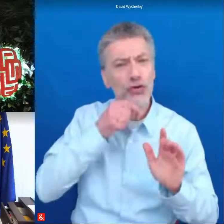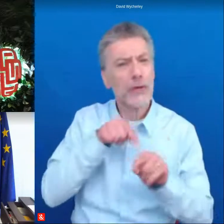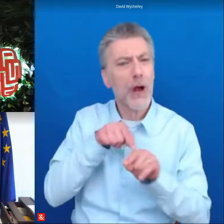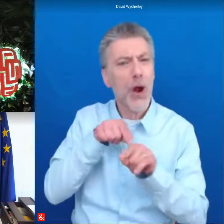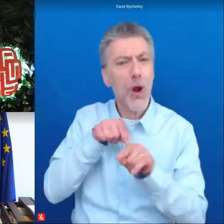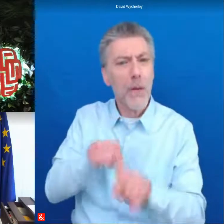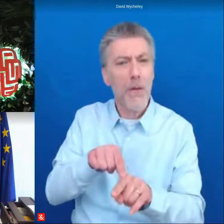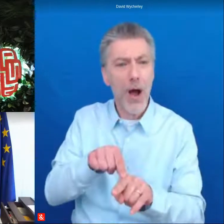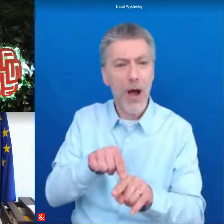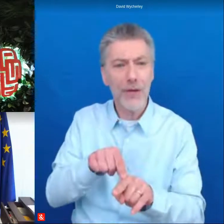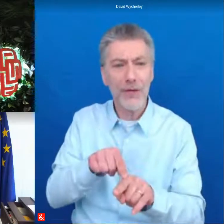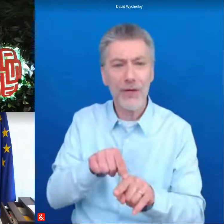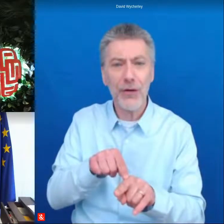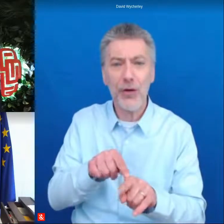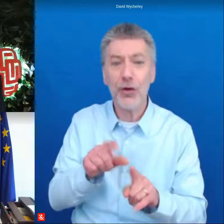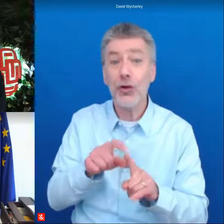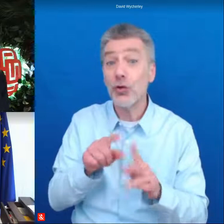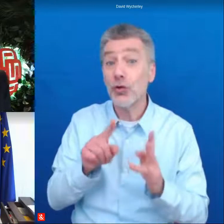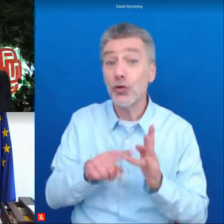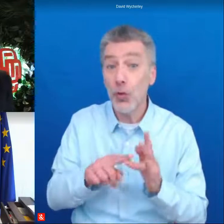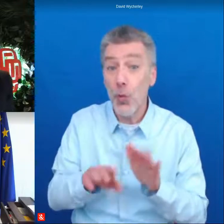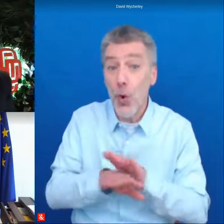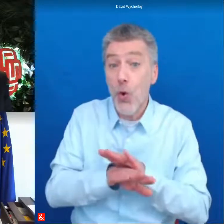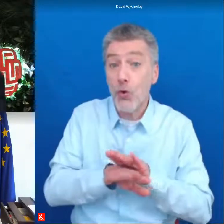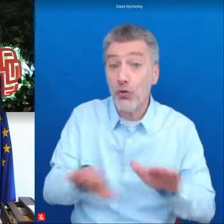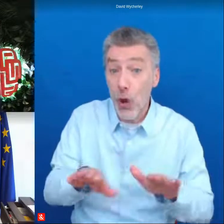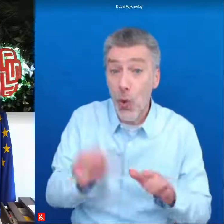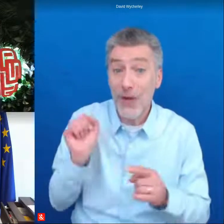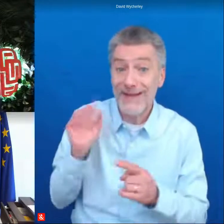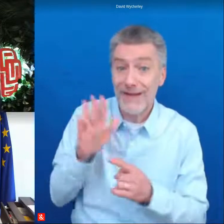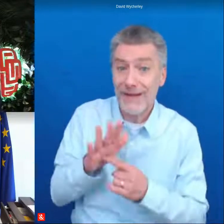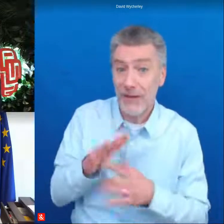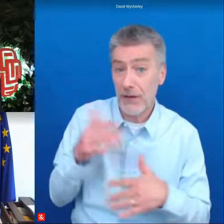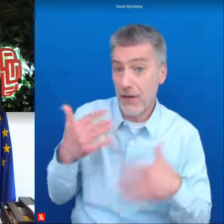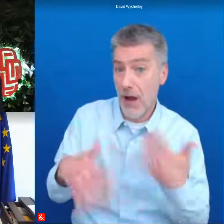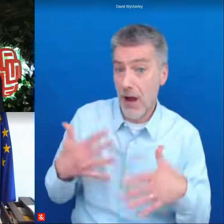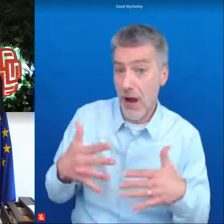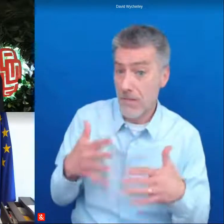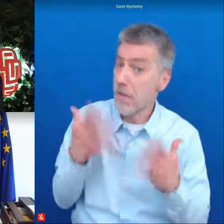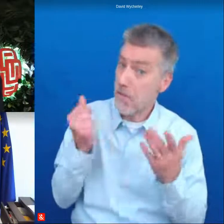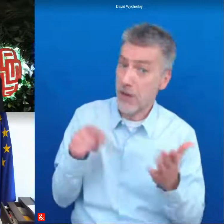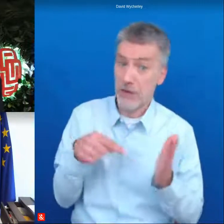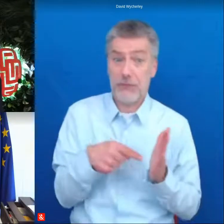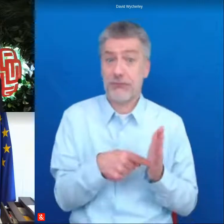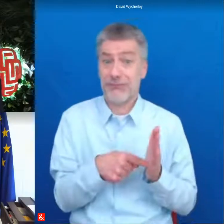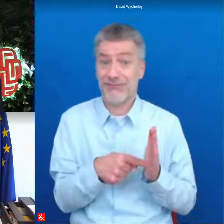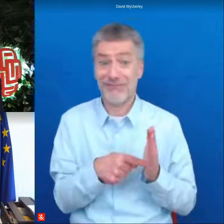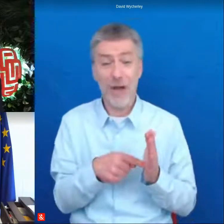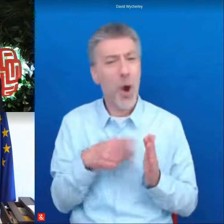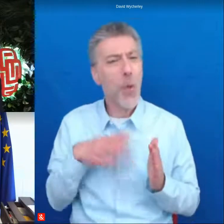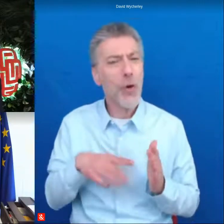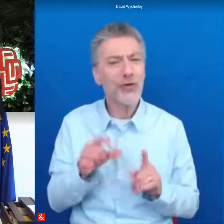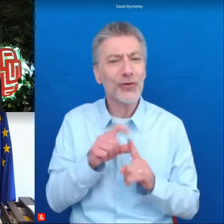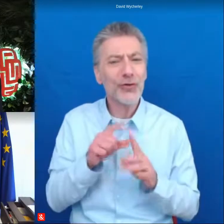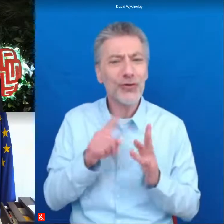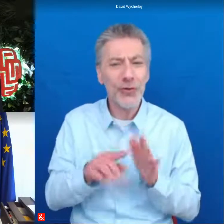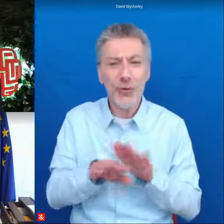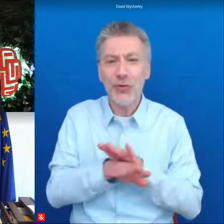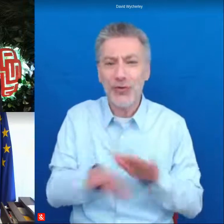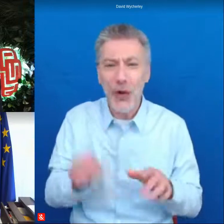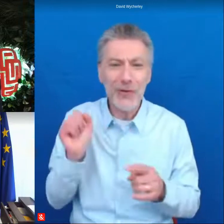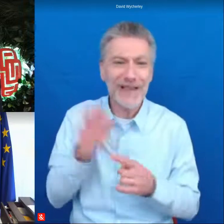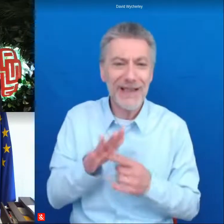do no significant harm principle so can we have a do no significant harm